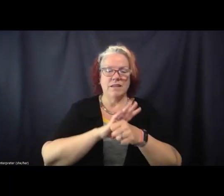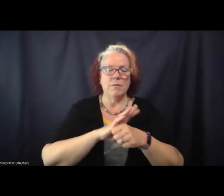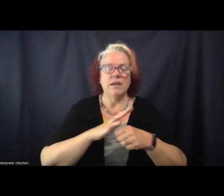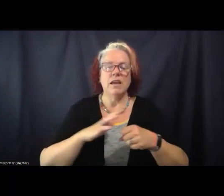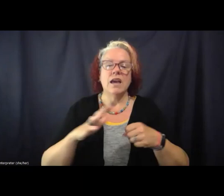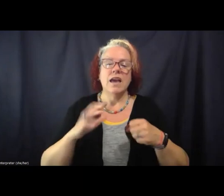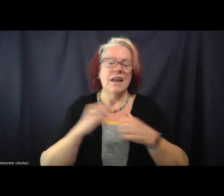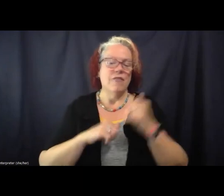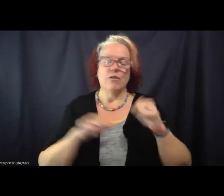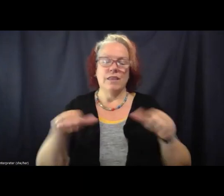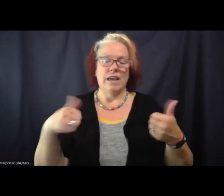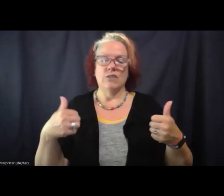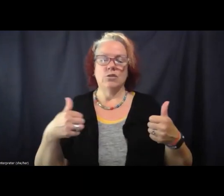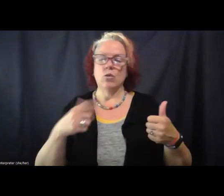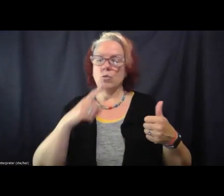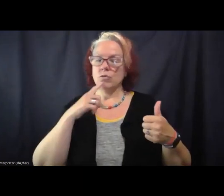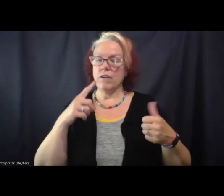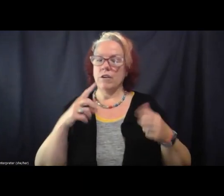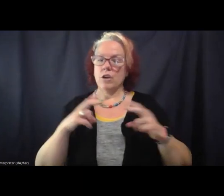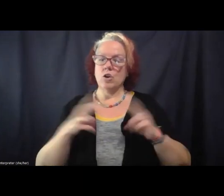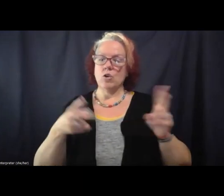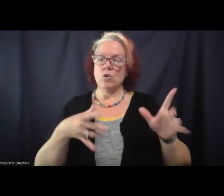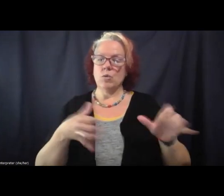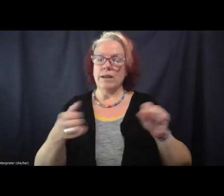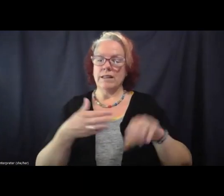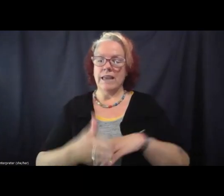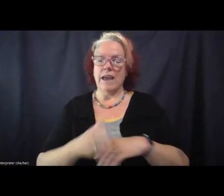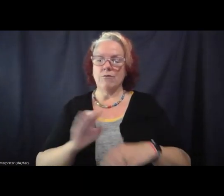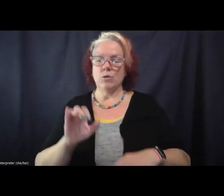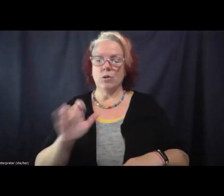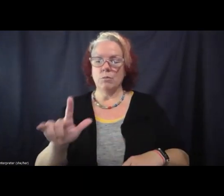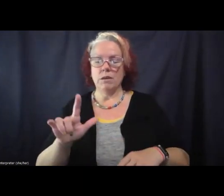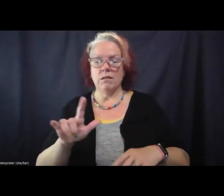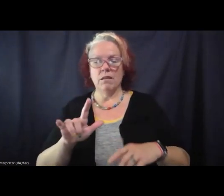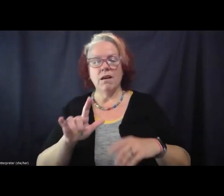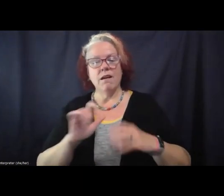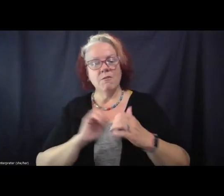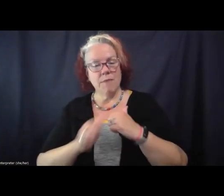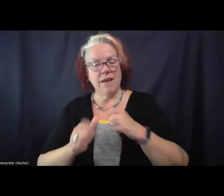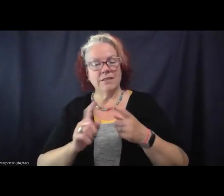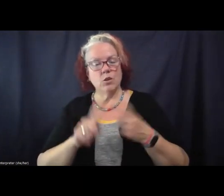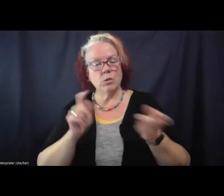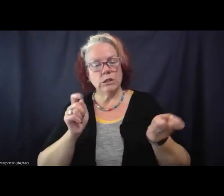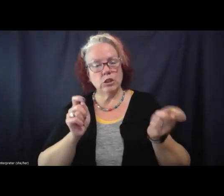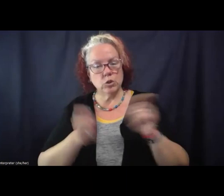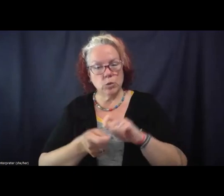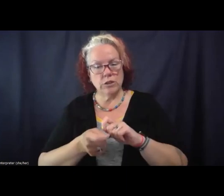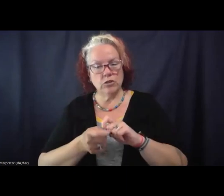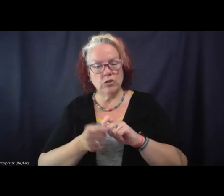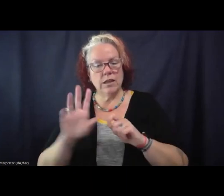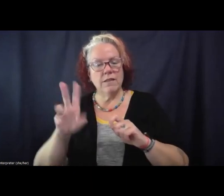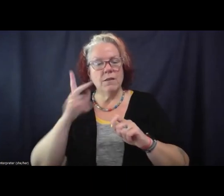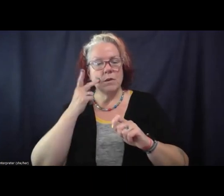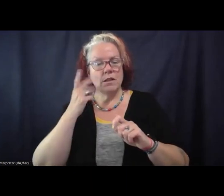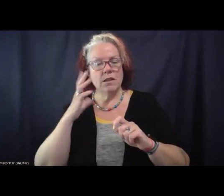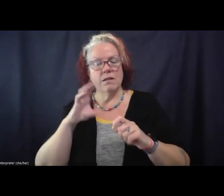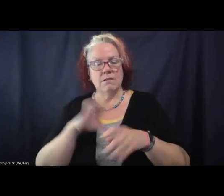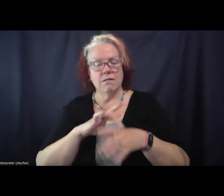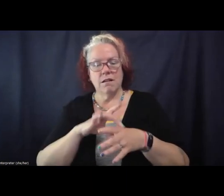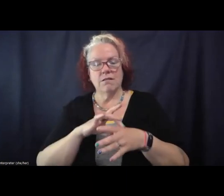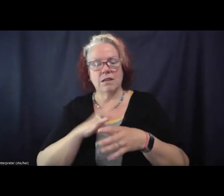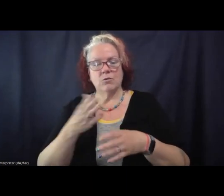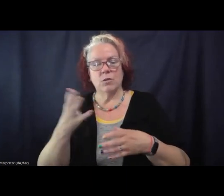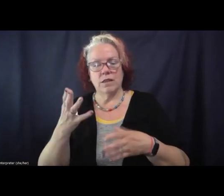a very very quickly, I think, after the bill passed a switch in the political context in which things were happening that,